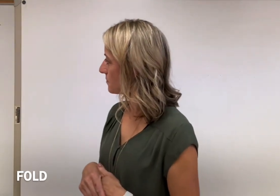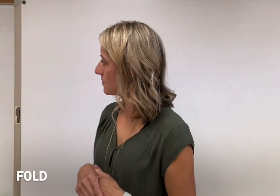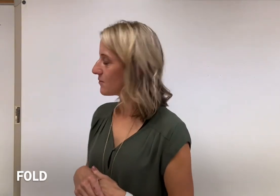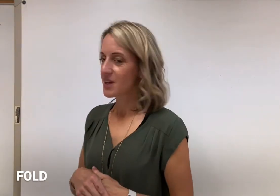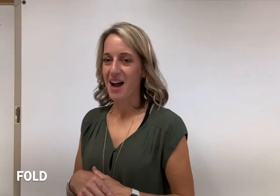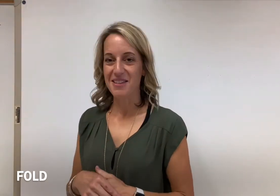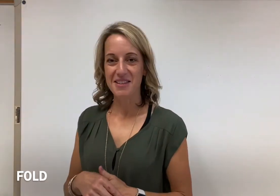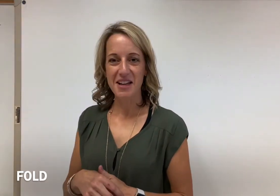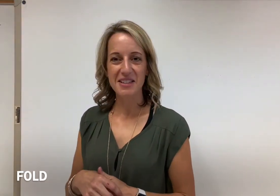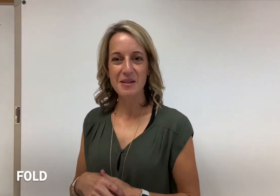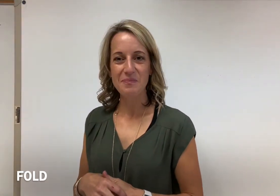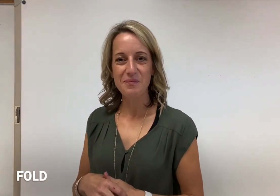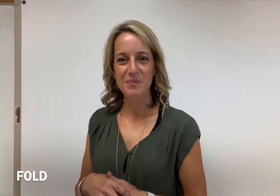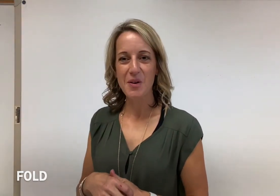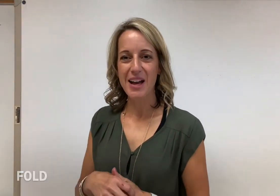I think that's it. Okay.